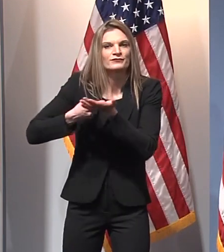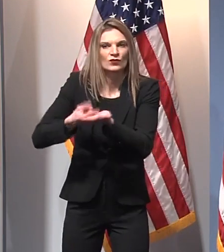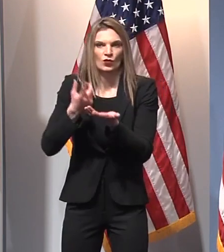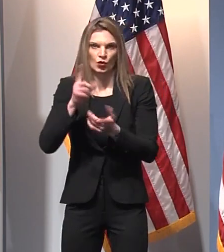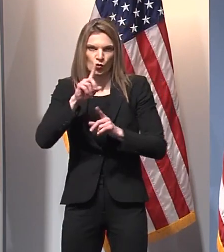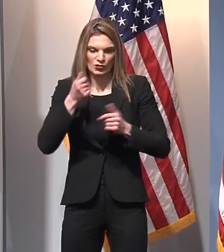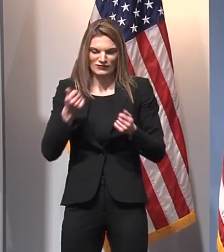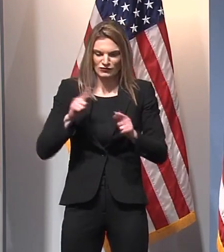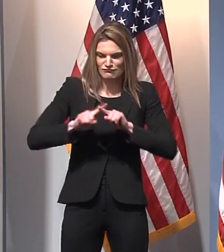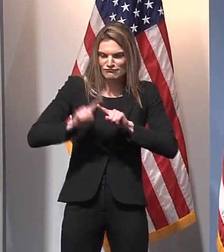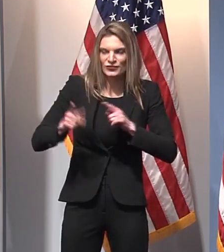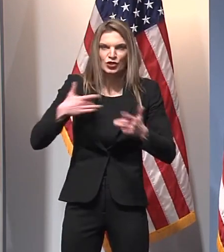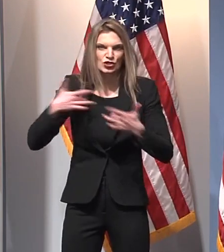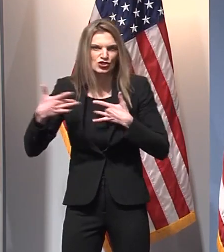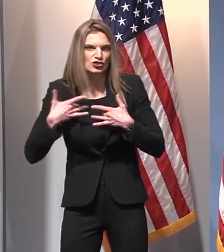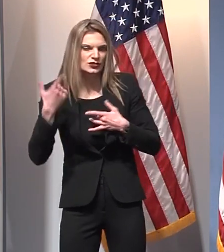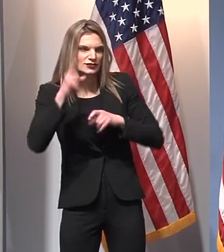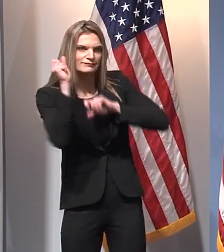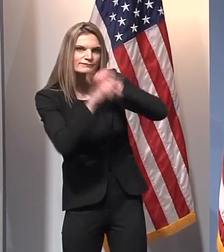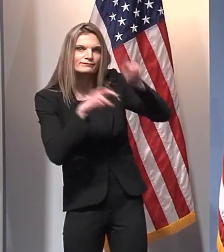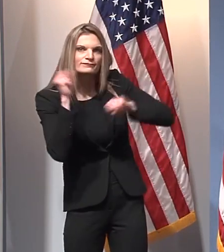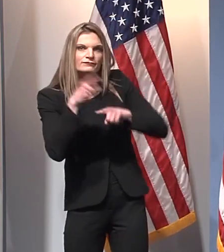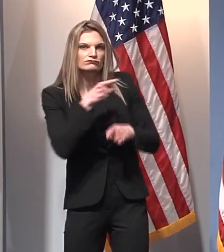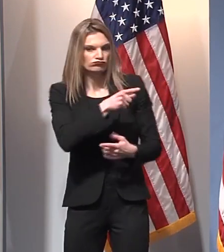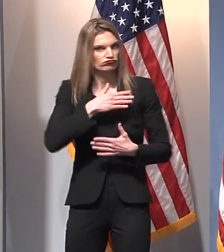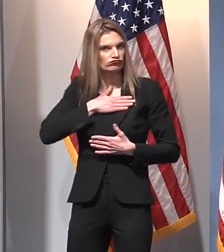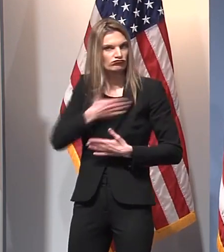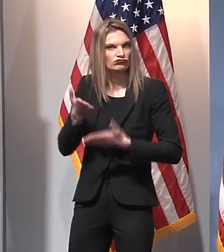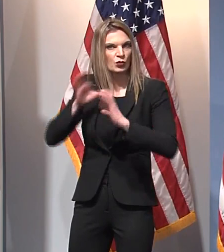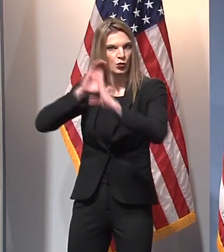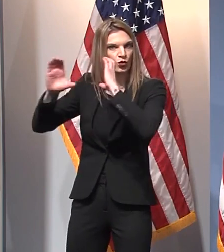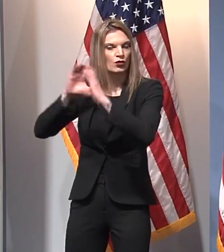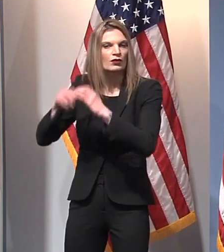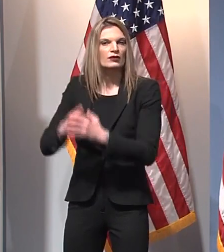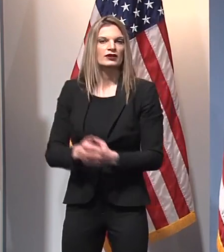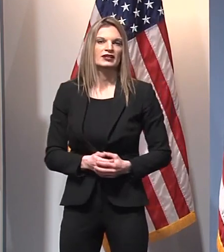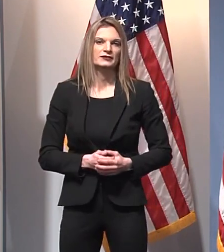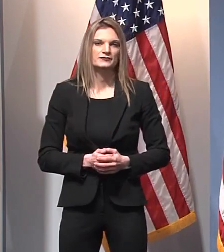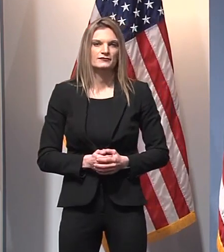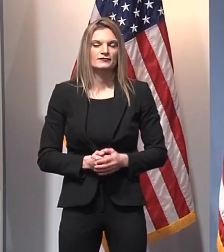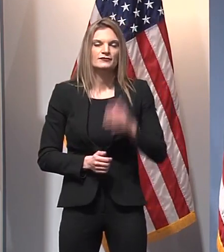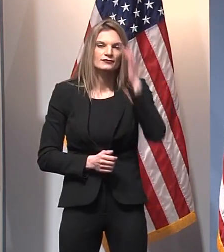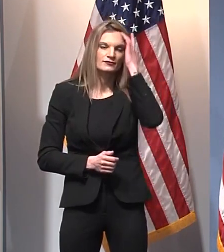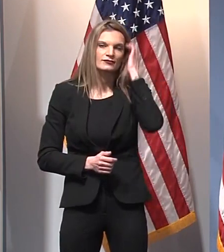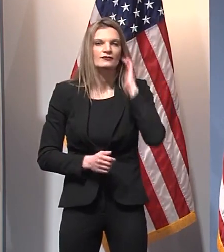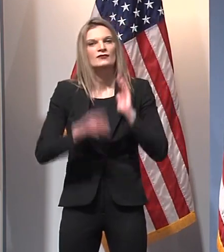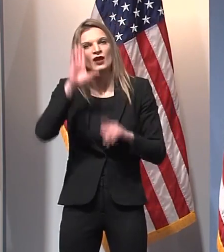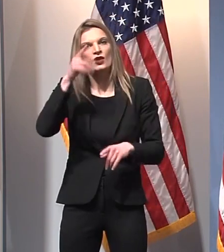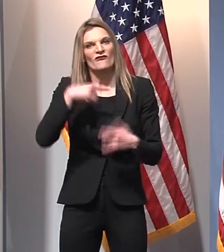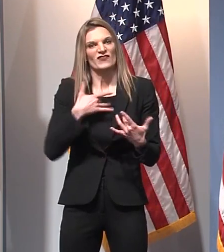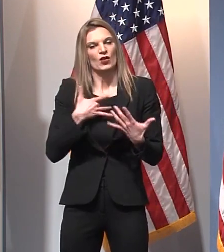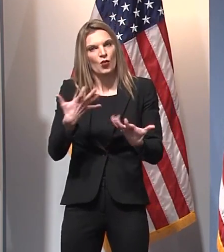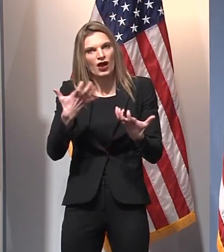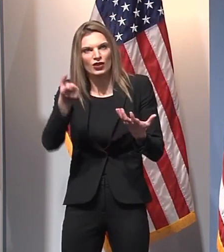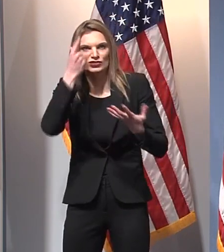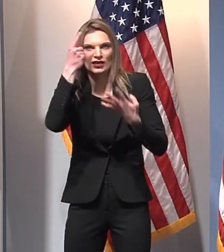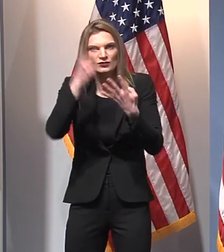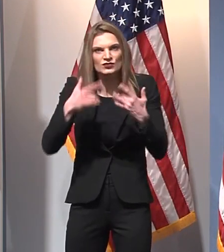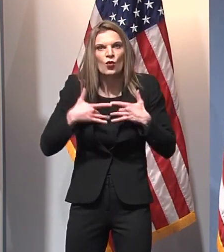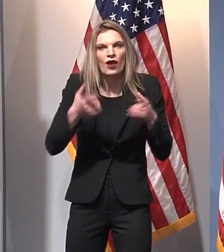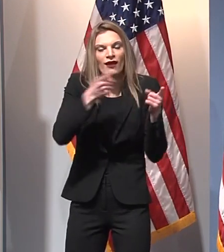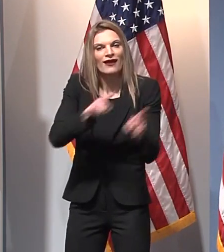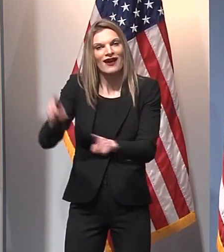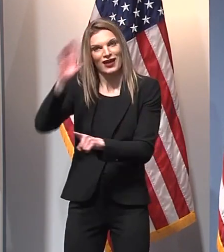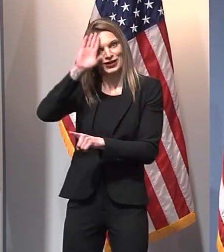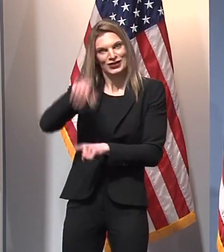questions and concerns that they had. I know that, you know, there is a desire to understand, and it's our desire to make sure